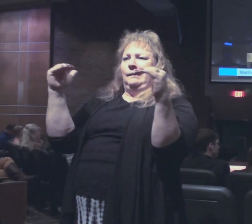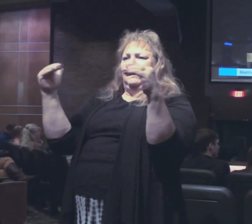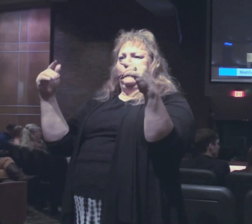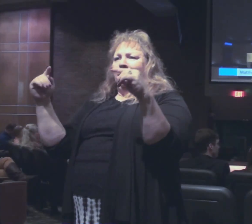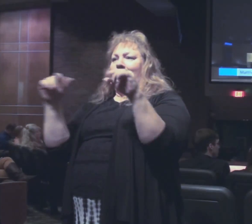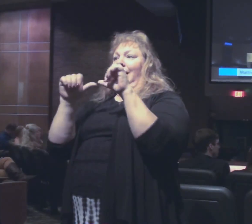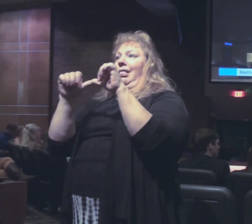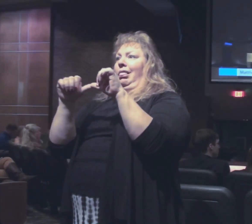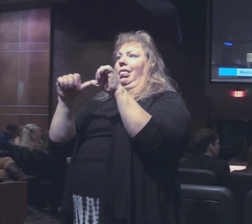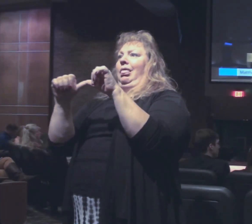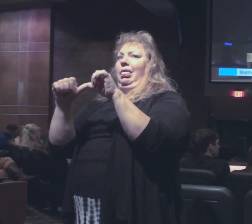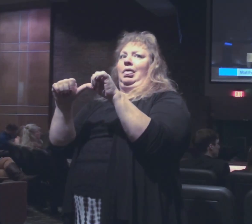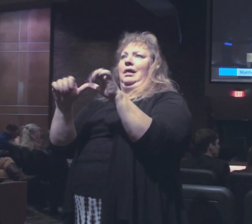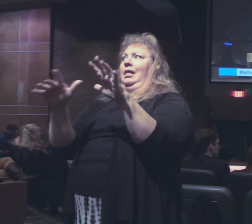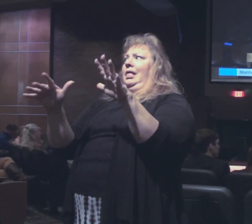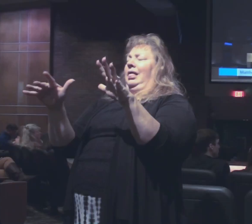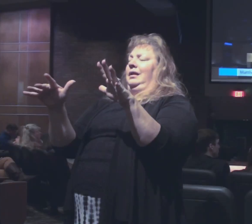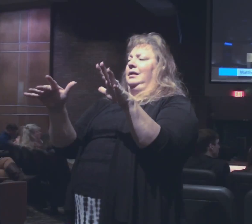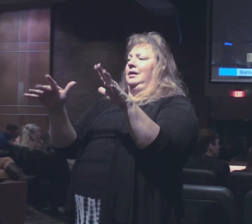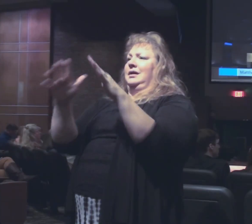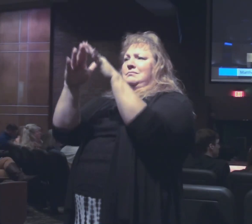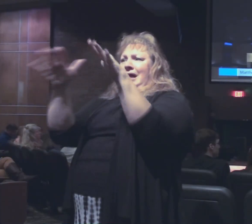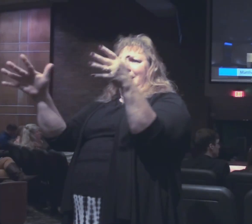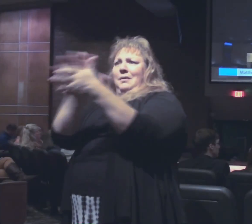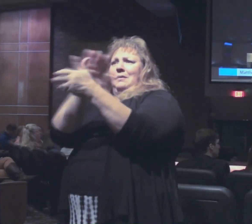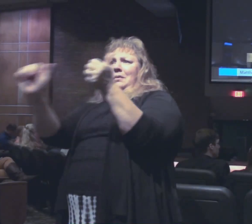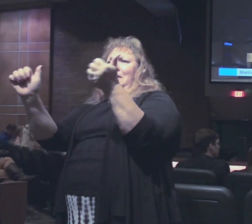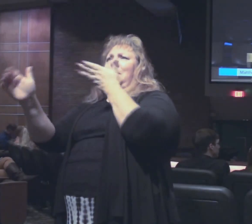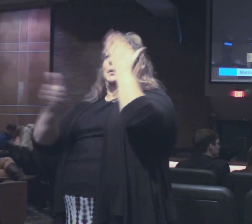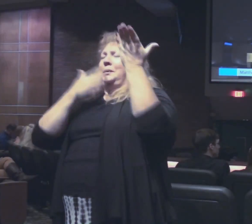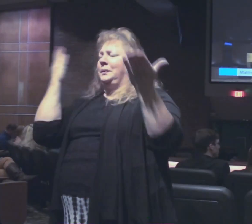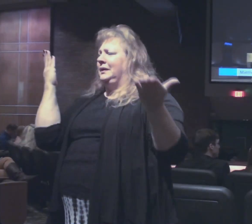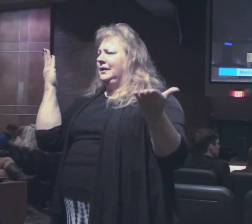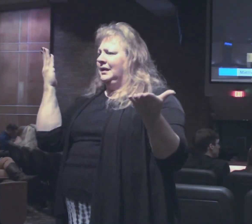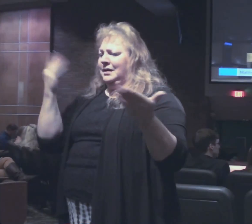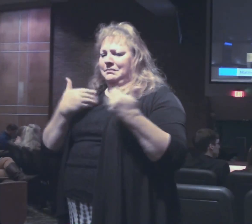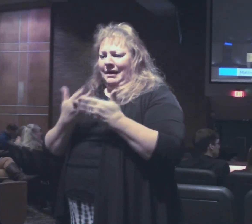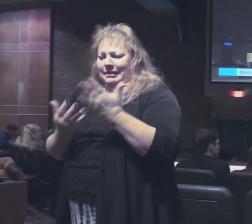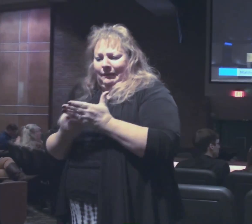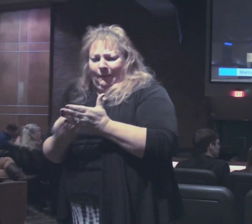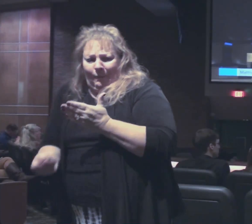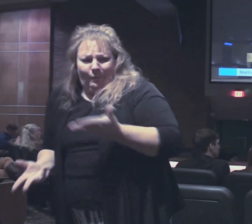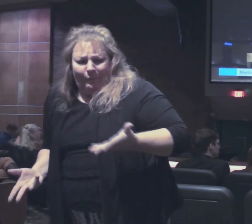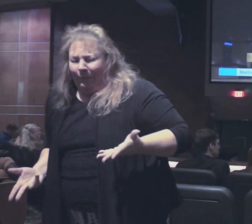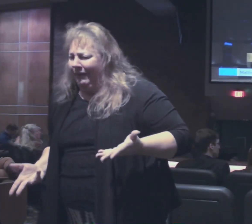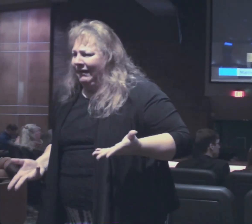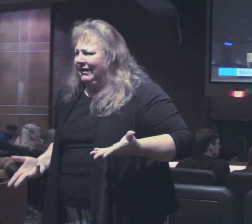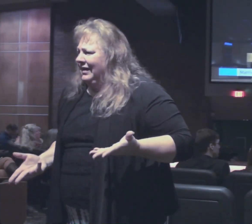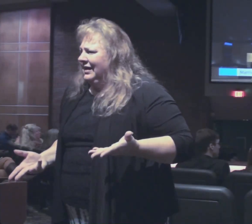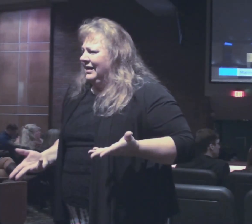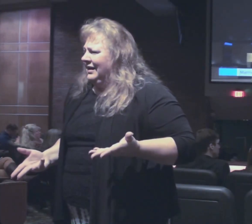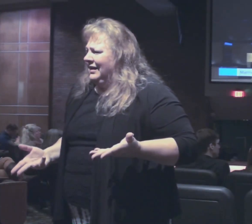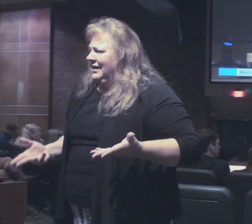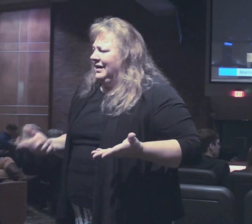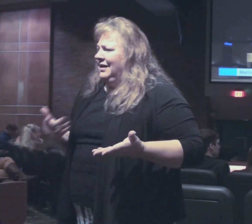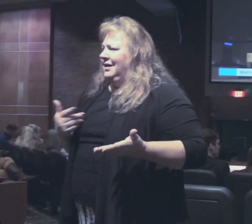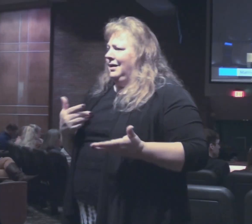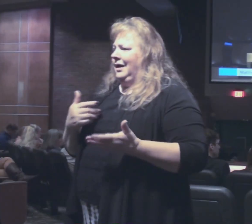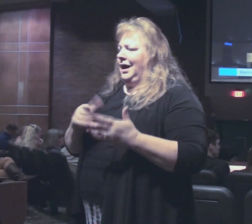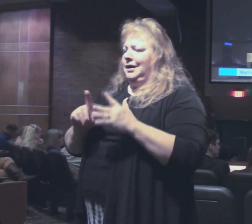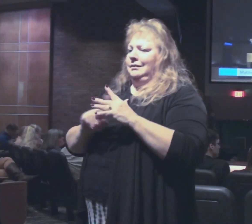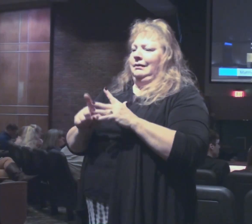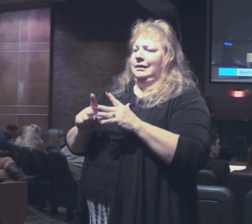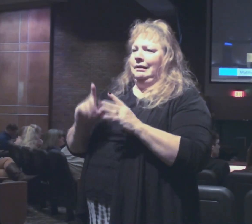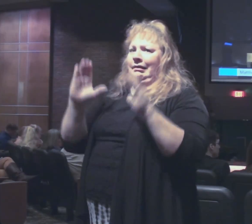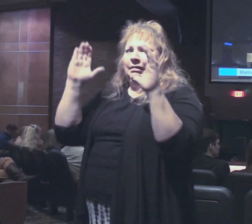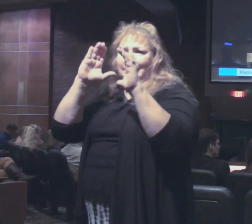on continually. Homes are destroyed and possessions are gone. And we're just refugees